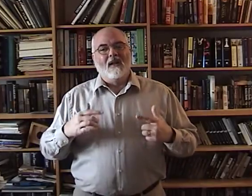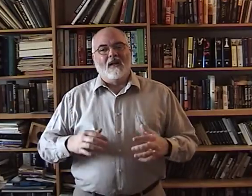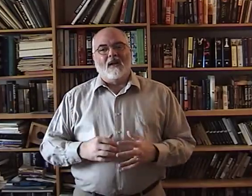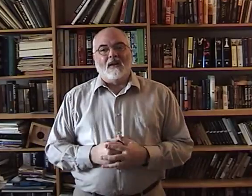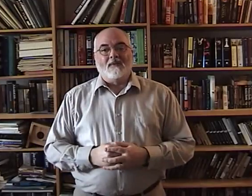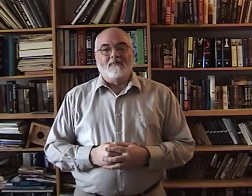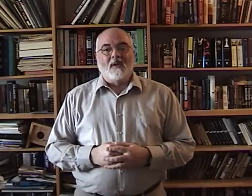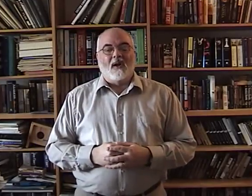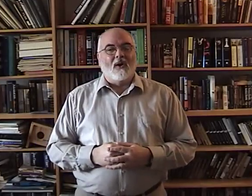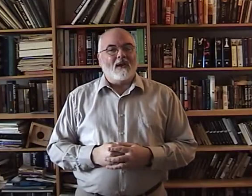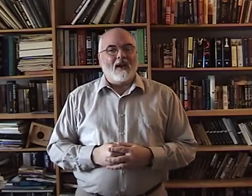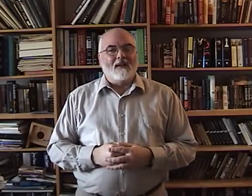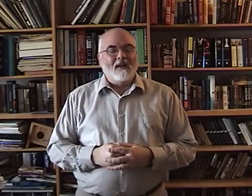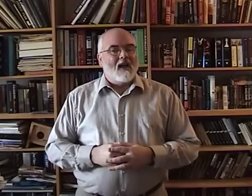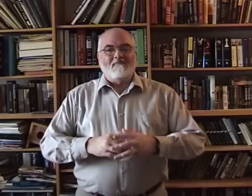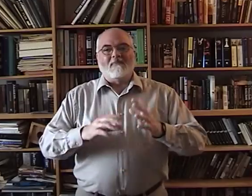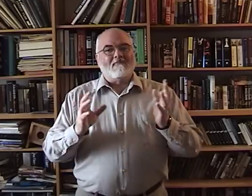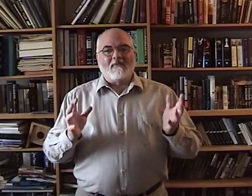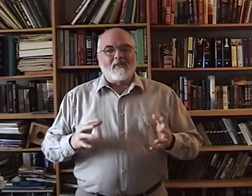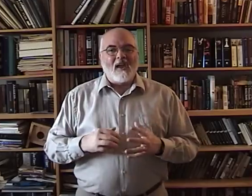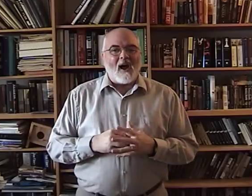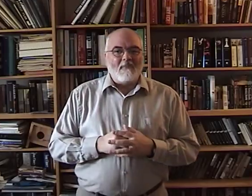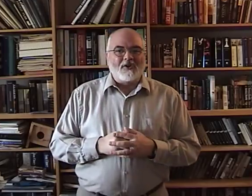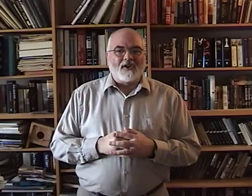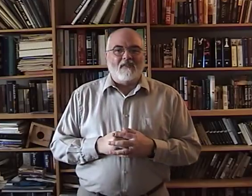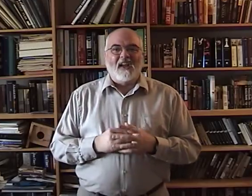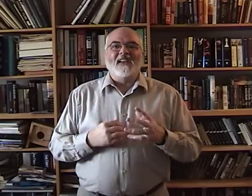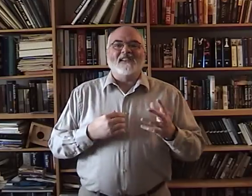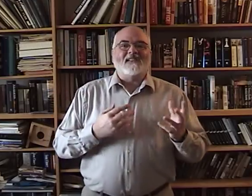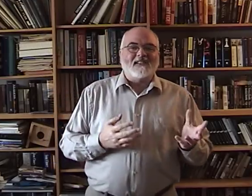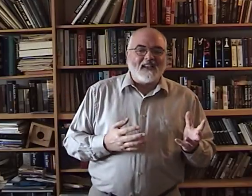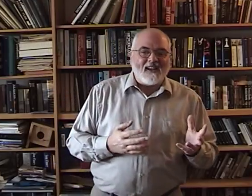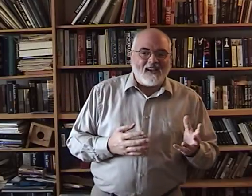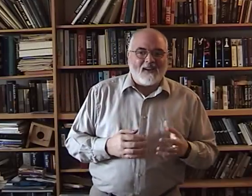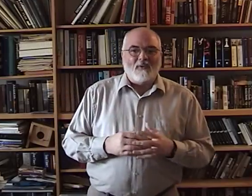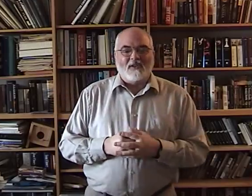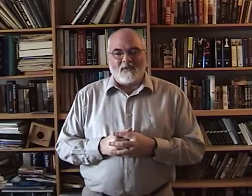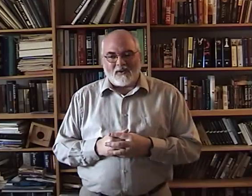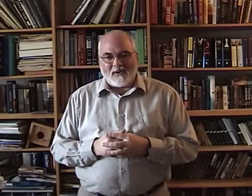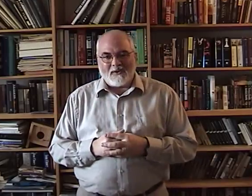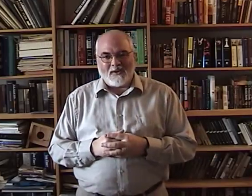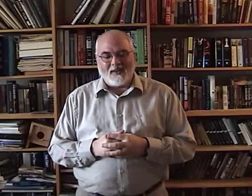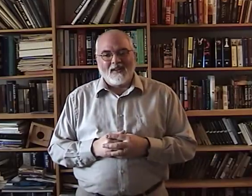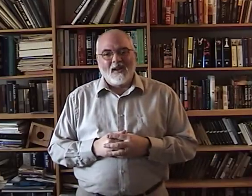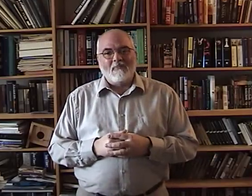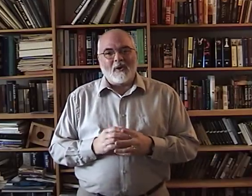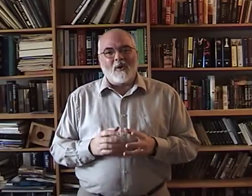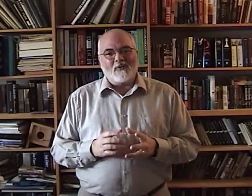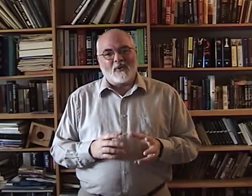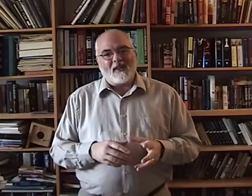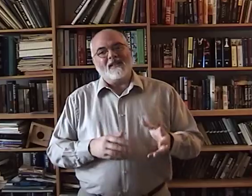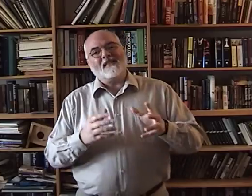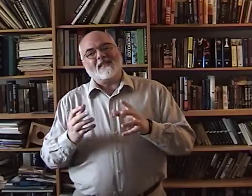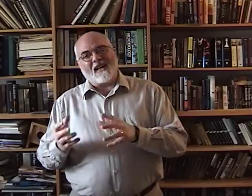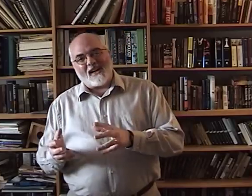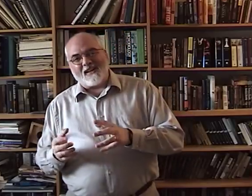okay not much of the singing was very good but hopefully the signing